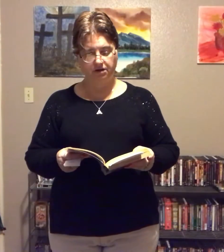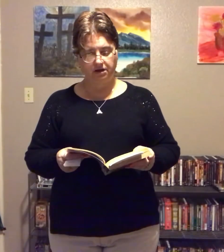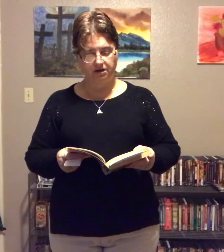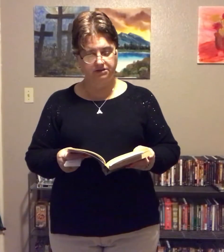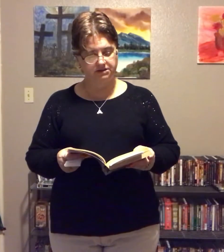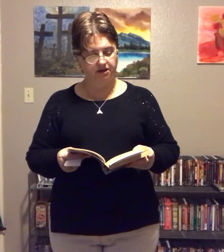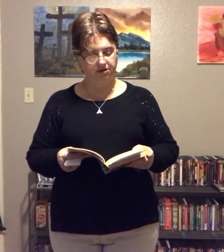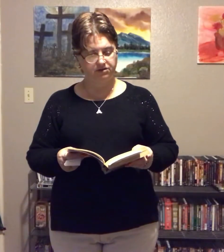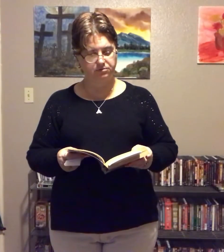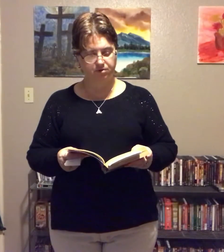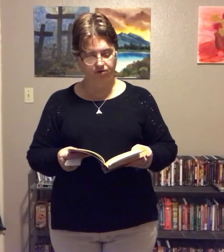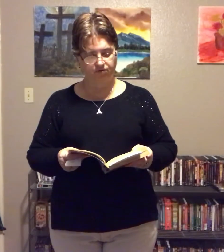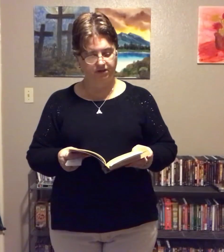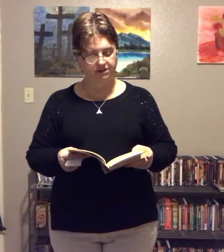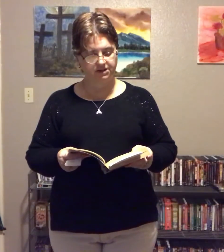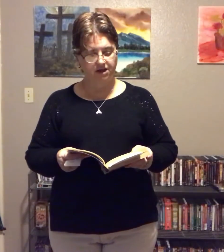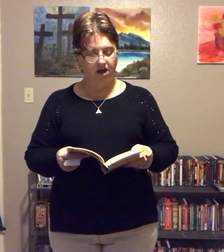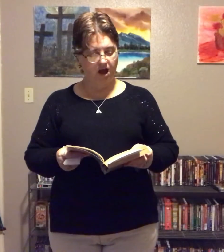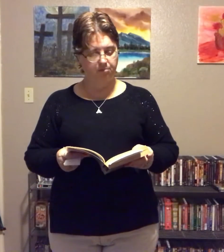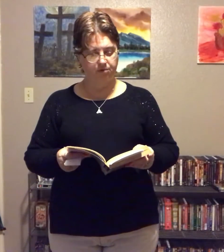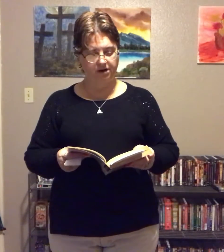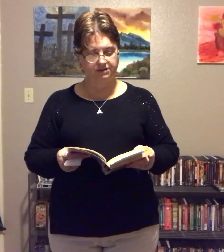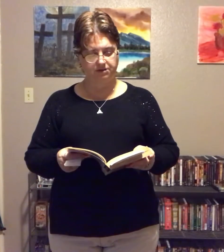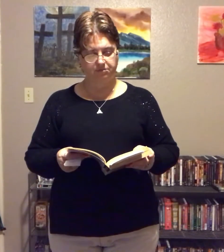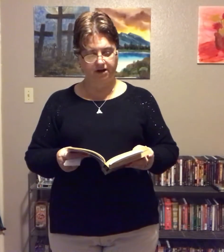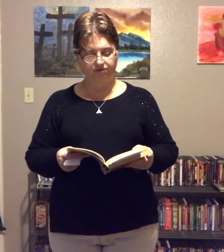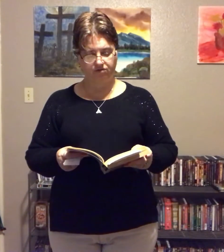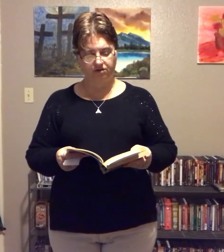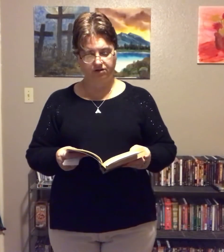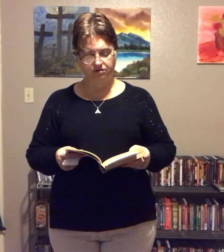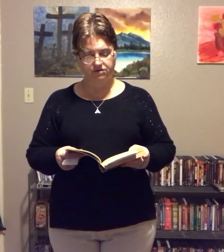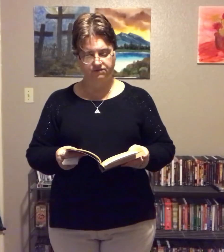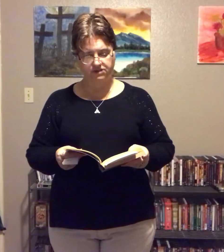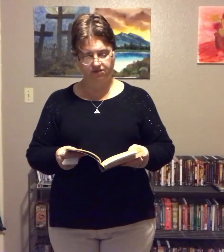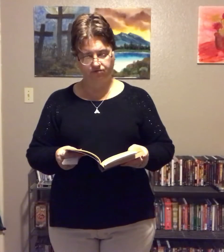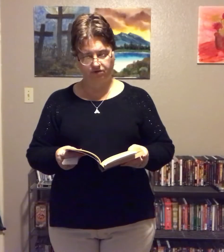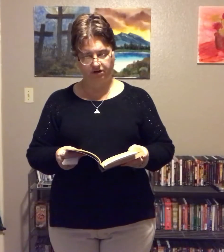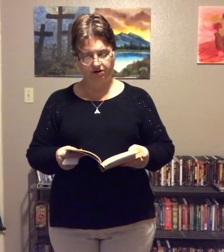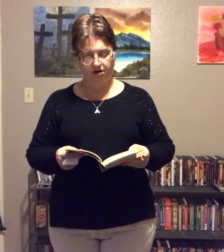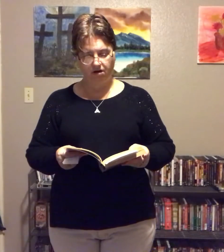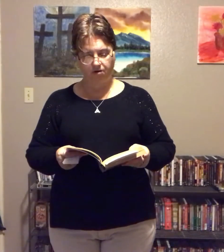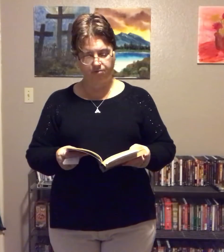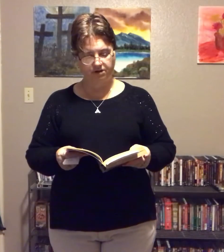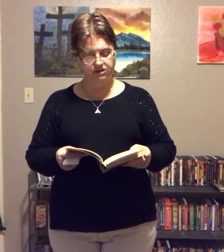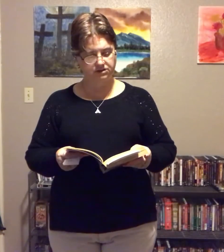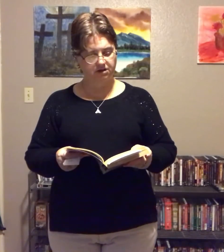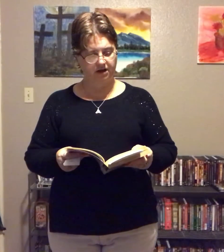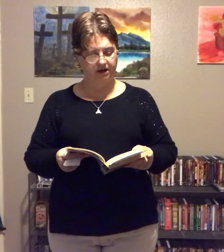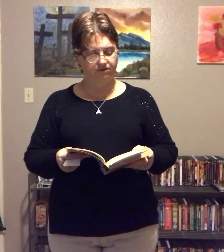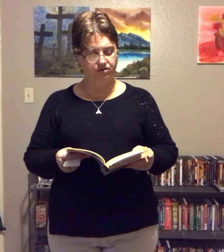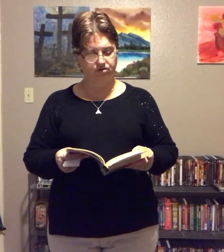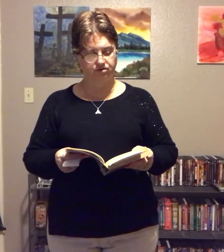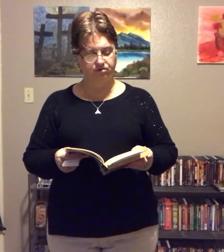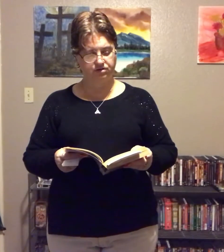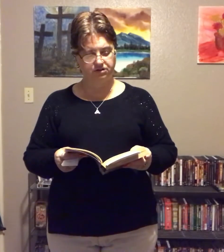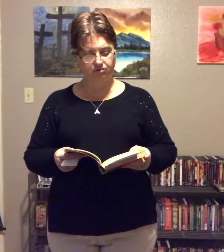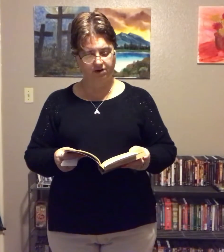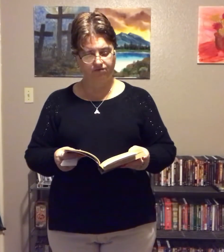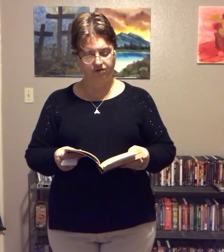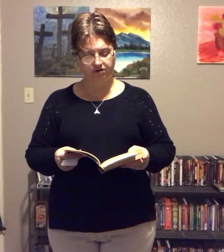His timing is perfect. I praise him now for the years of suffering. Our precious God even turns our sin around for